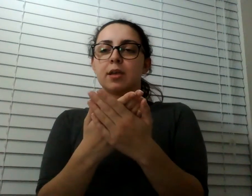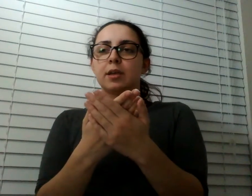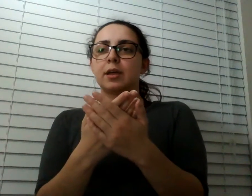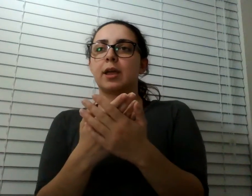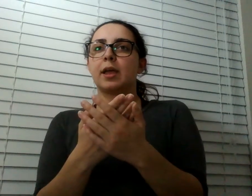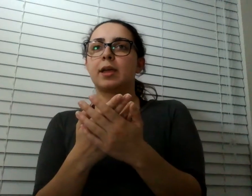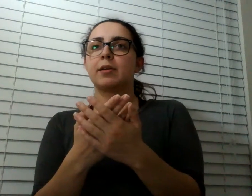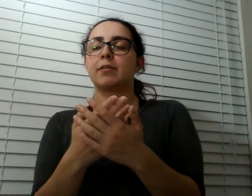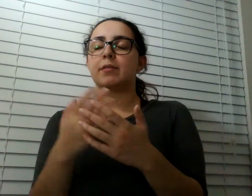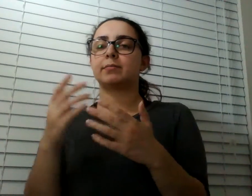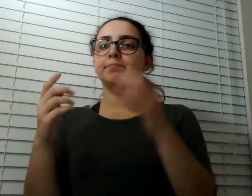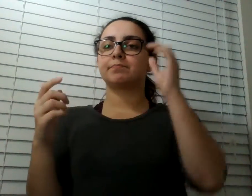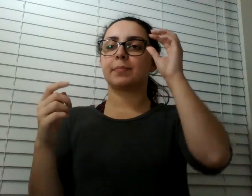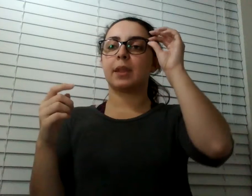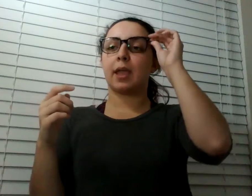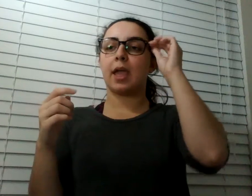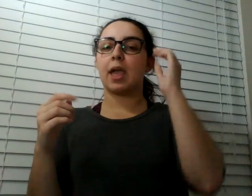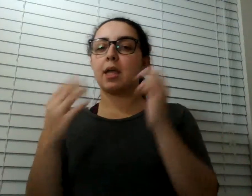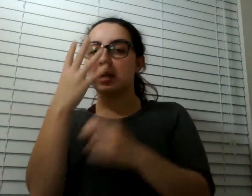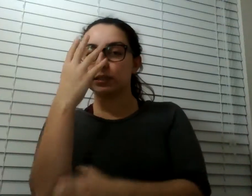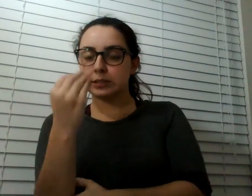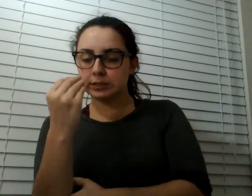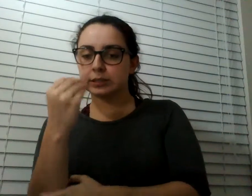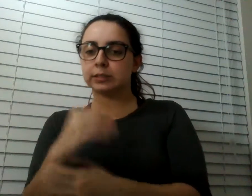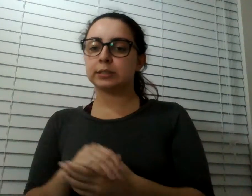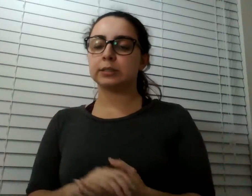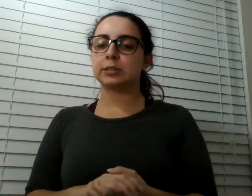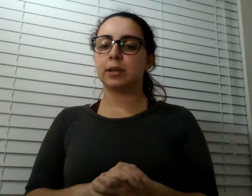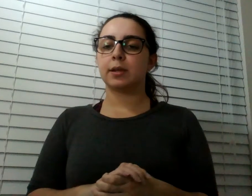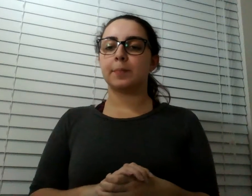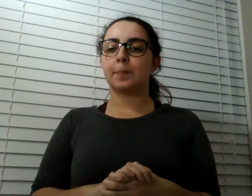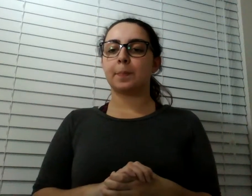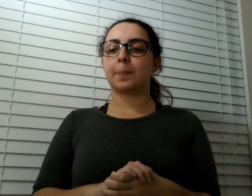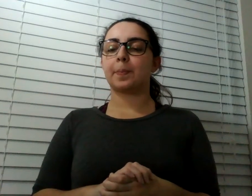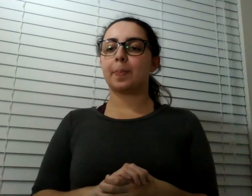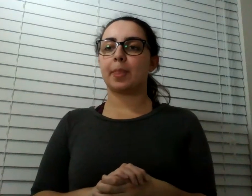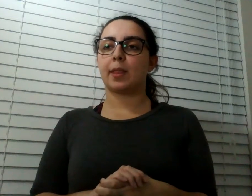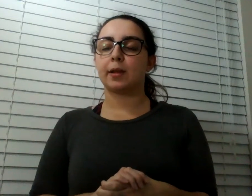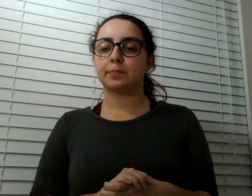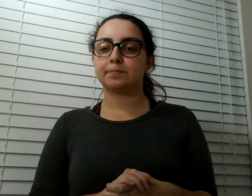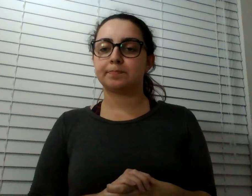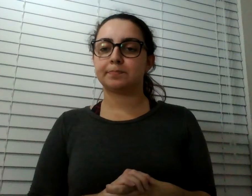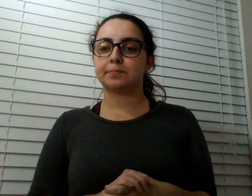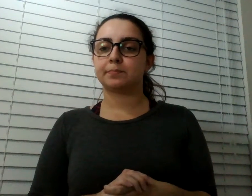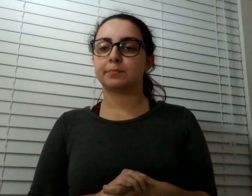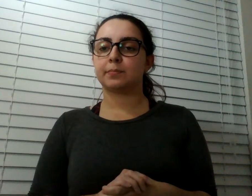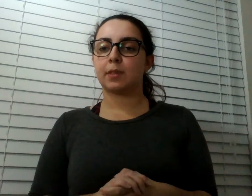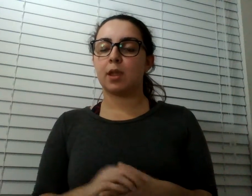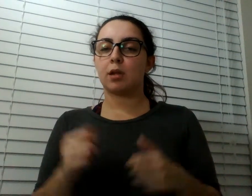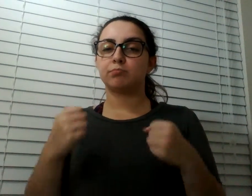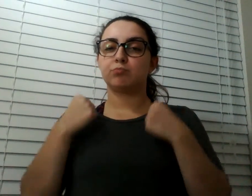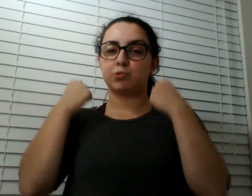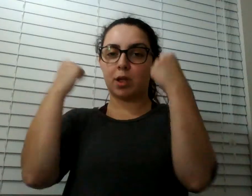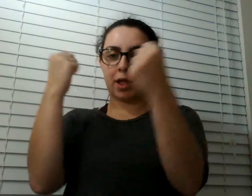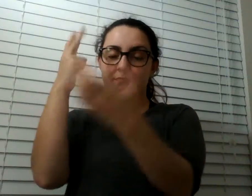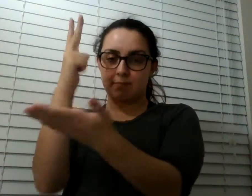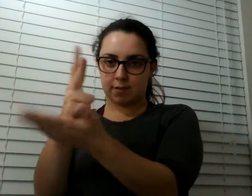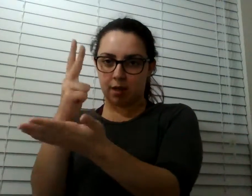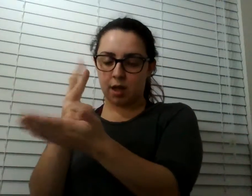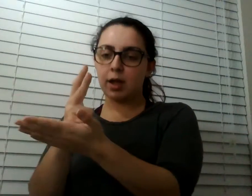-wheel drove or drive. I don't actually know how that goes. Out into the mesas. Parked the cars. And then we hiked a mile and a half